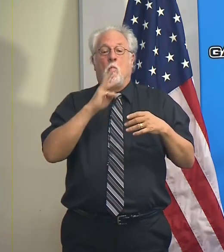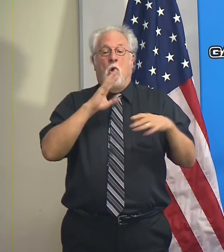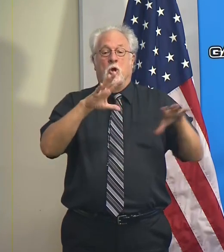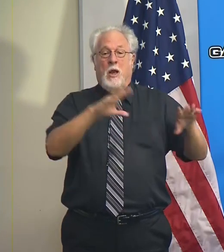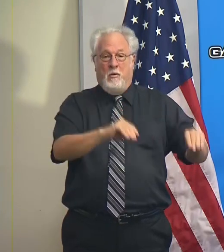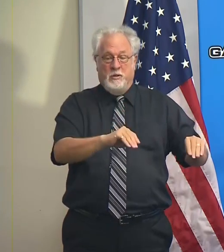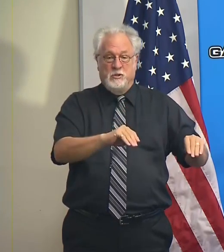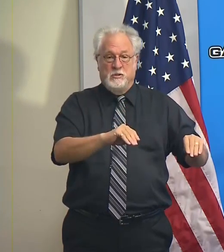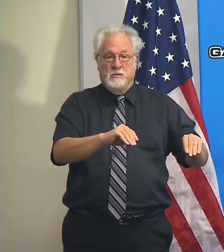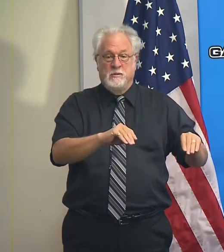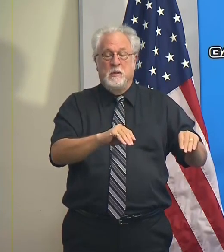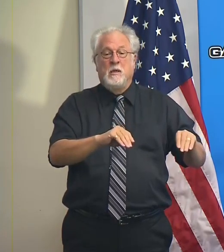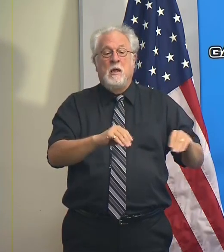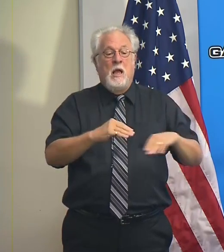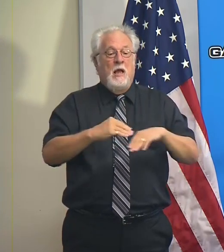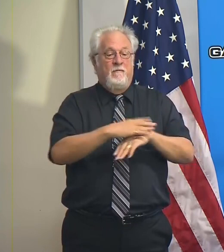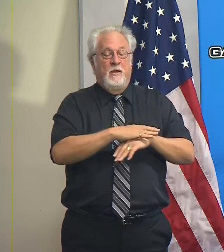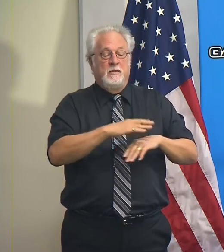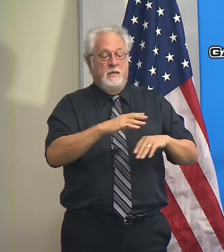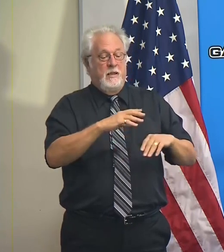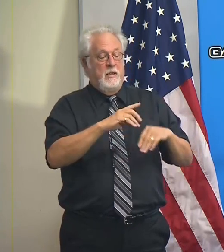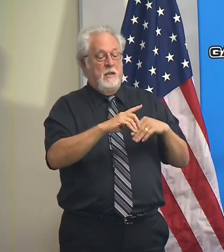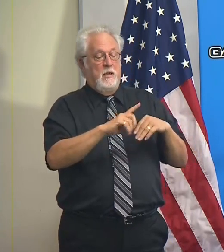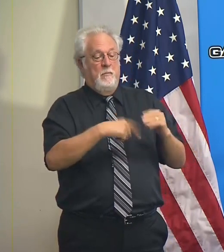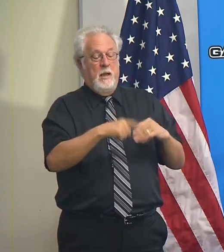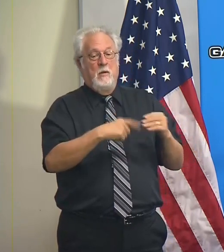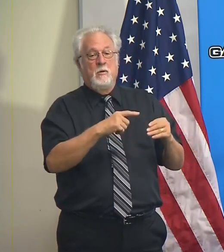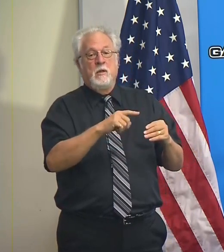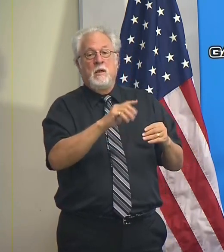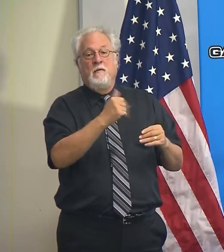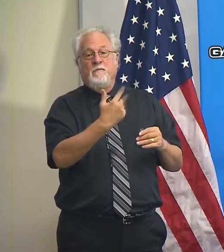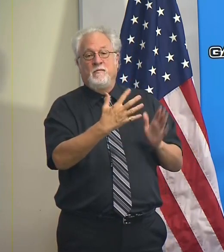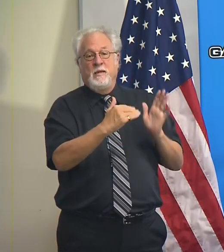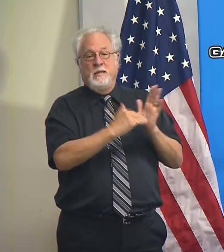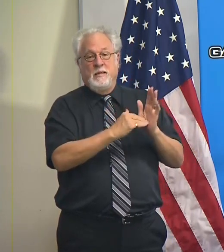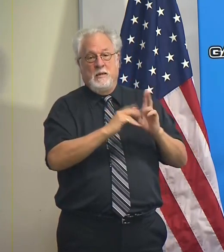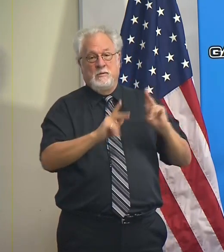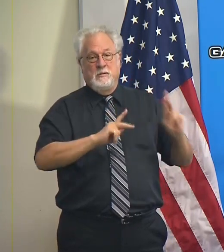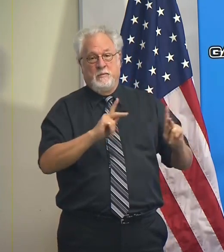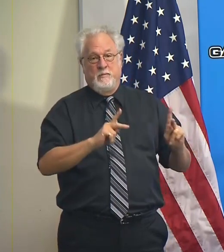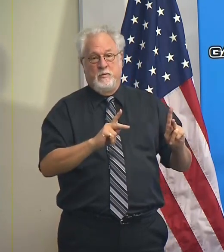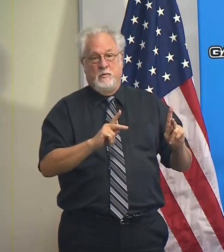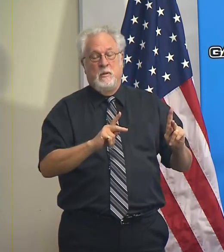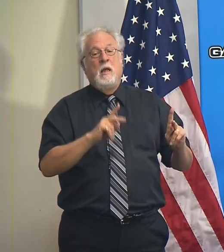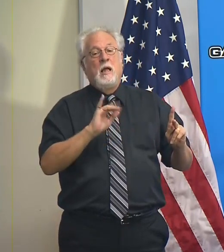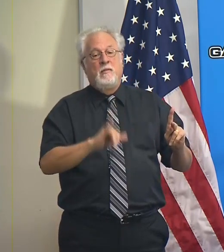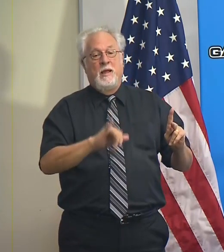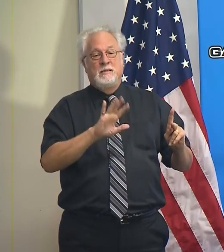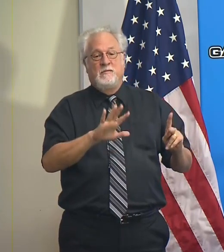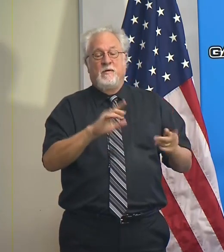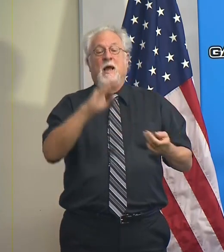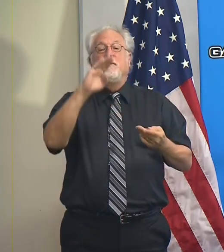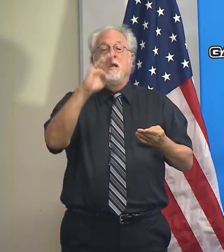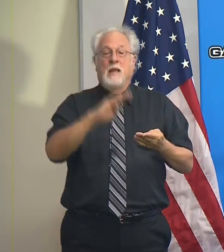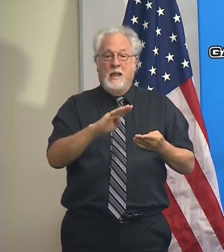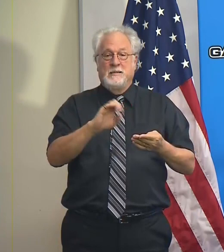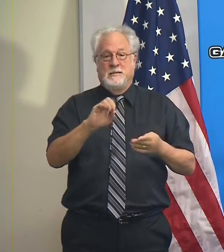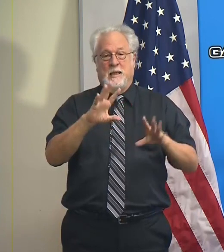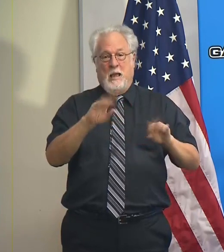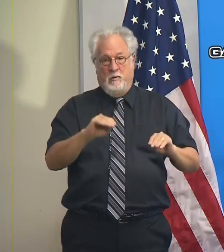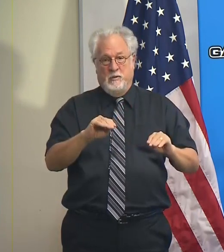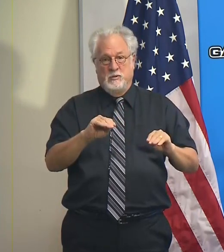affecting the population of more than 15,000 people, and that's five fewer outages